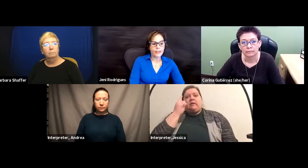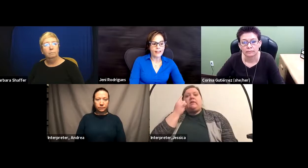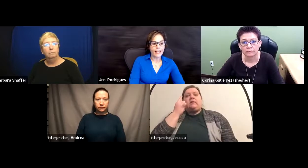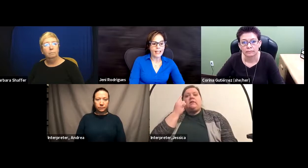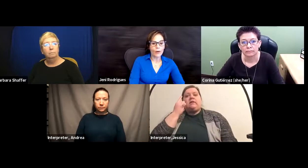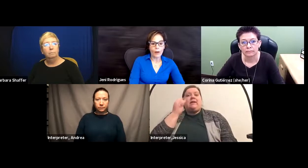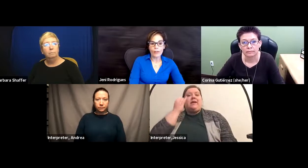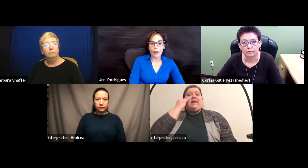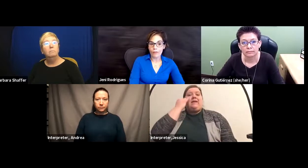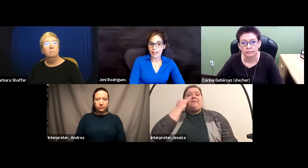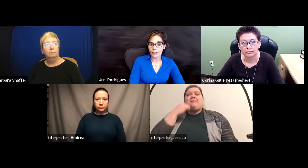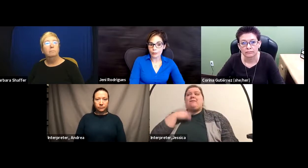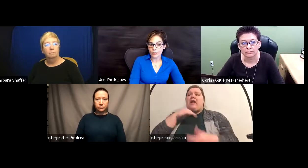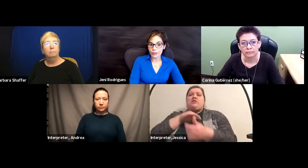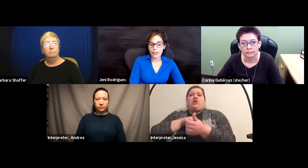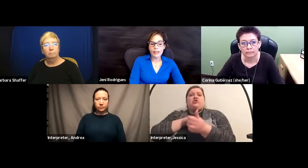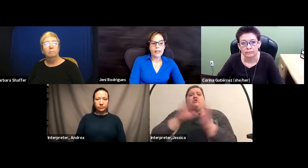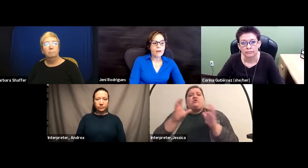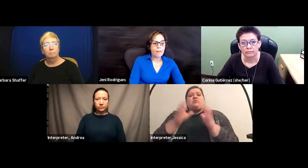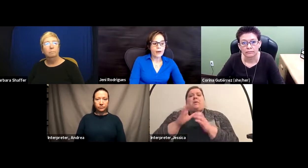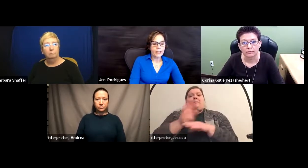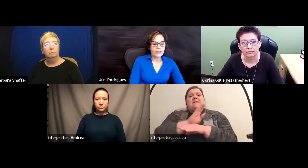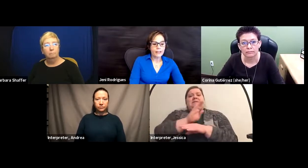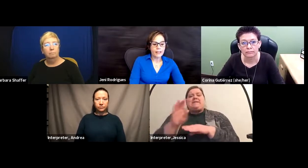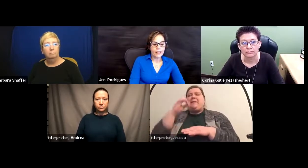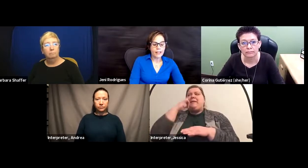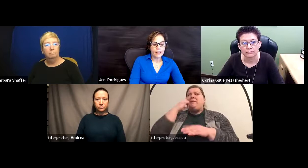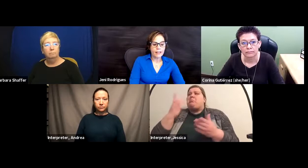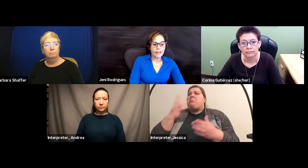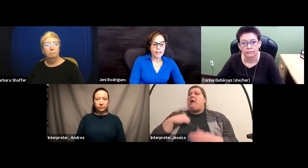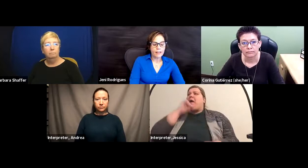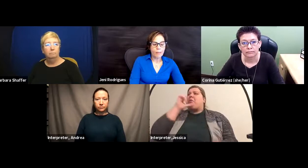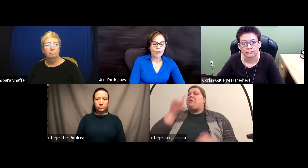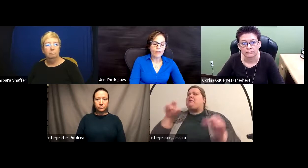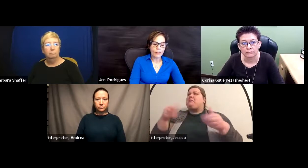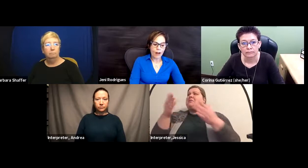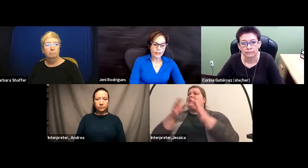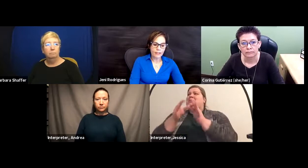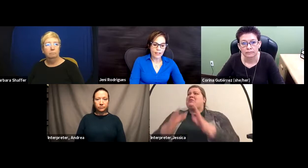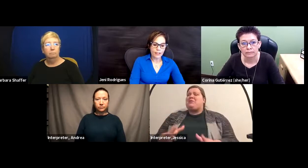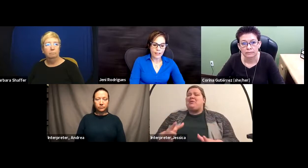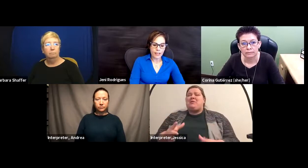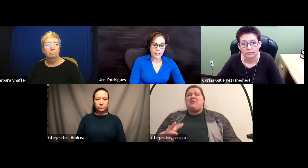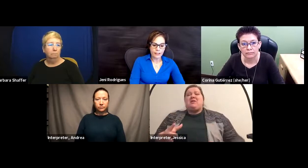that they can get away with not providing interpreters. But the part of the law that says that